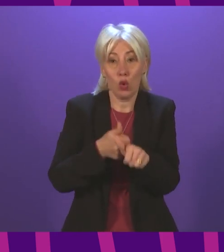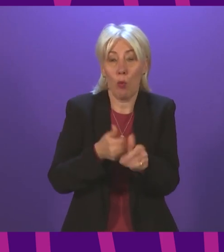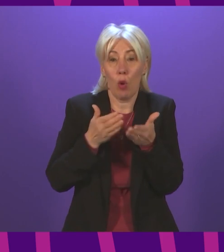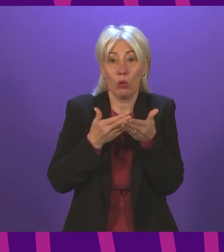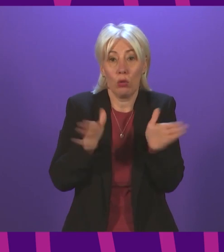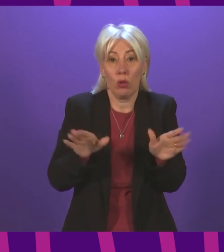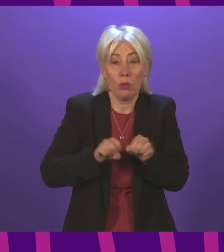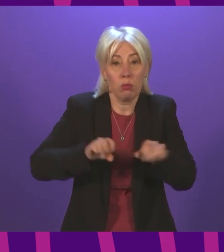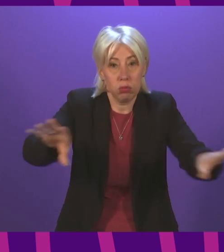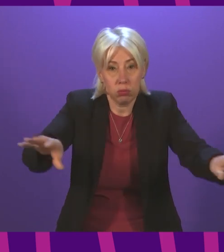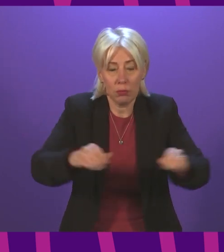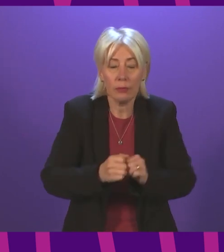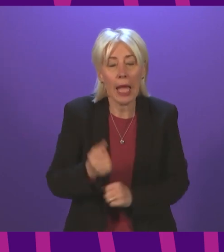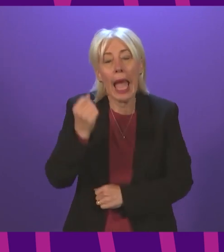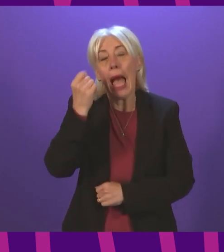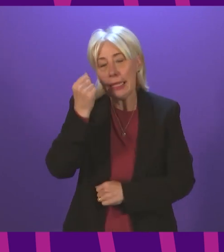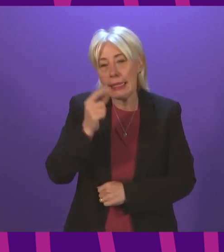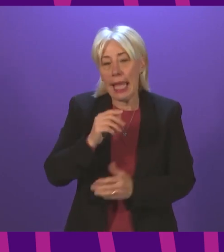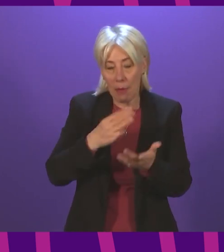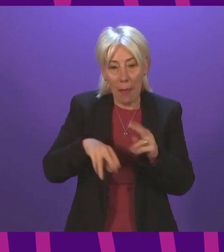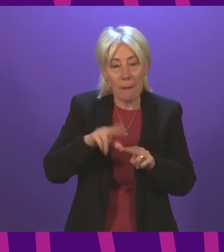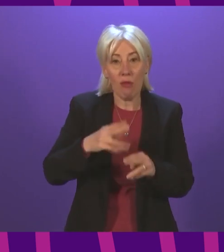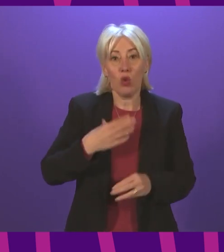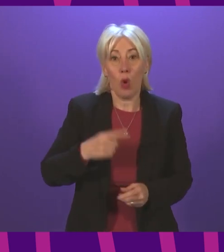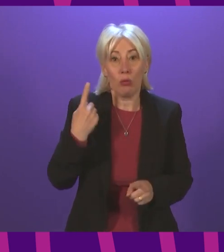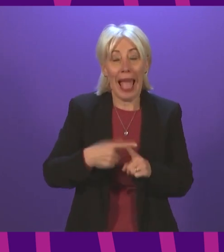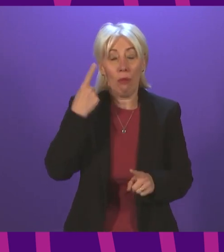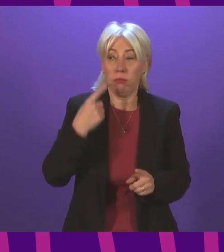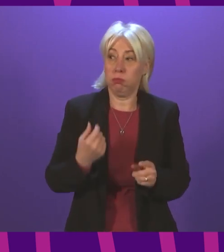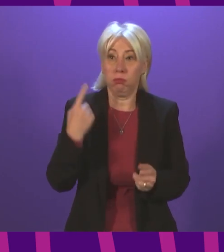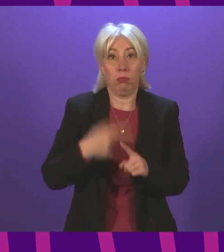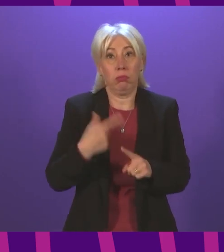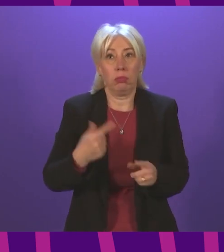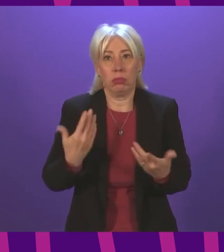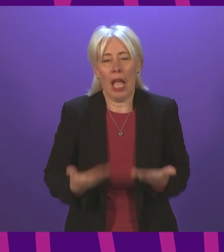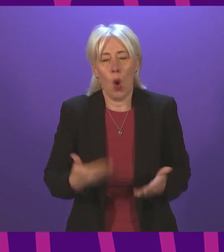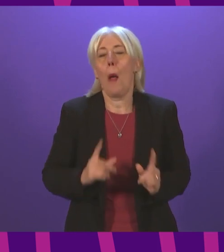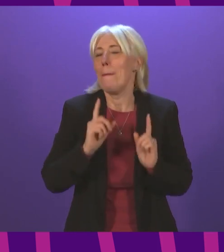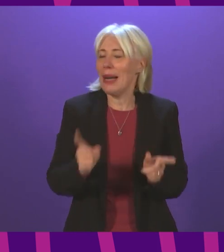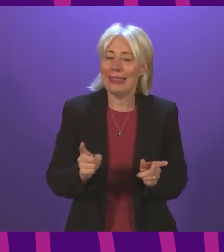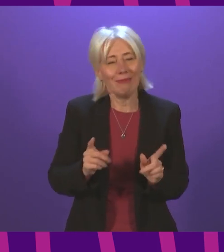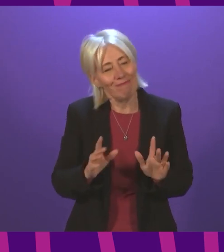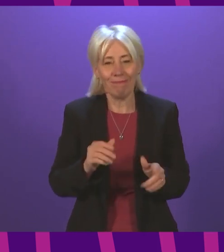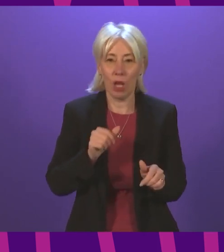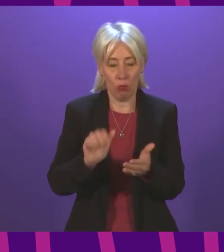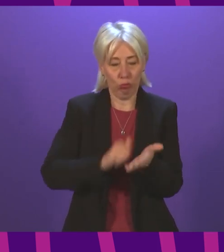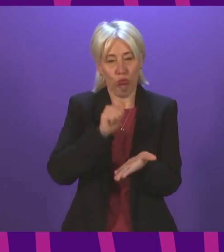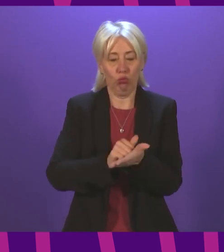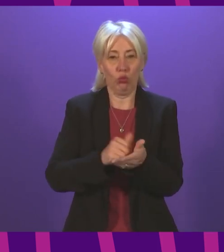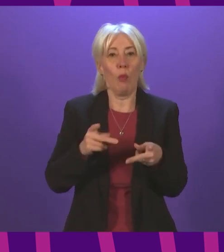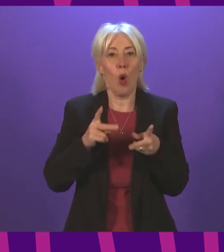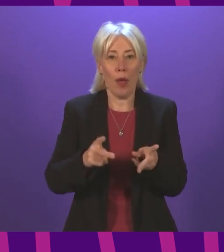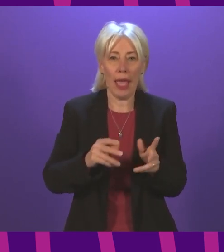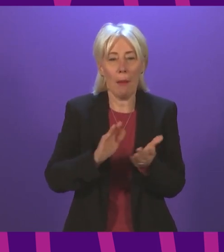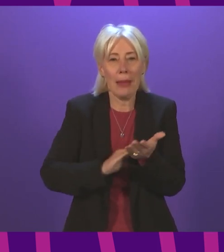I understand parents want that to happen straight away, and I understand the reasons for that, but we're doing this in the proper way so that